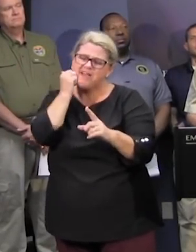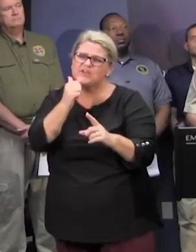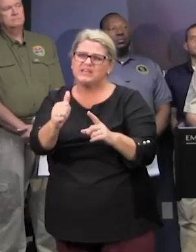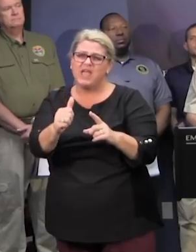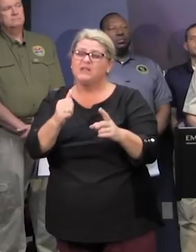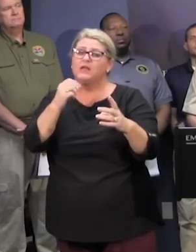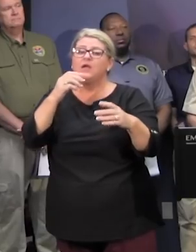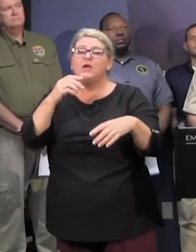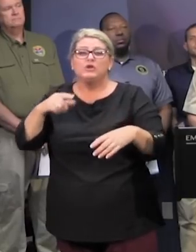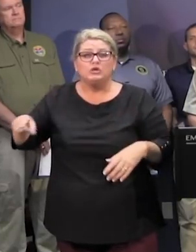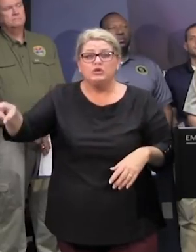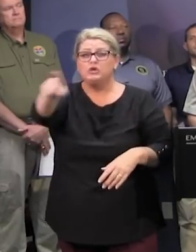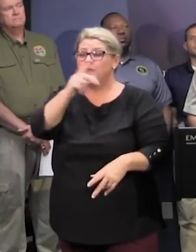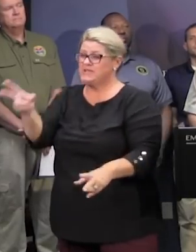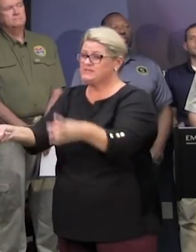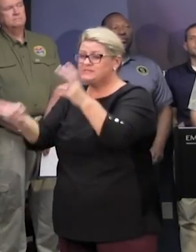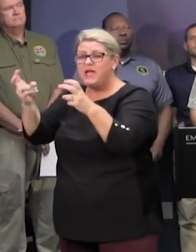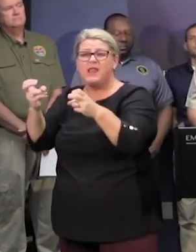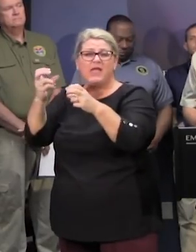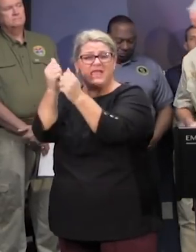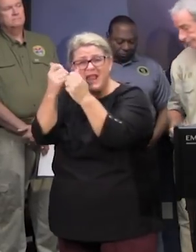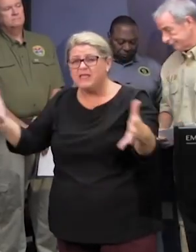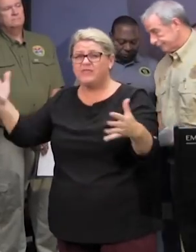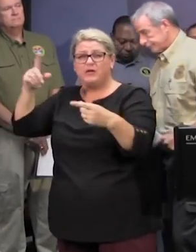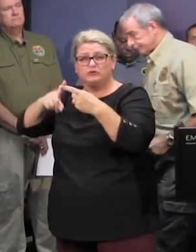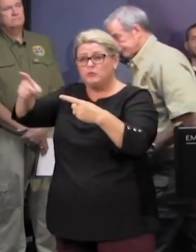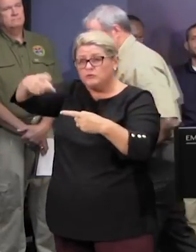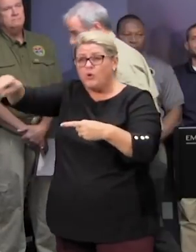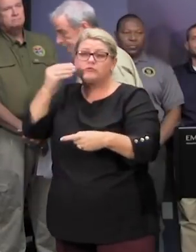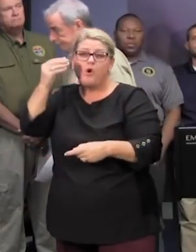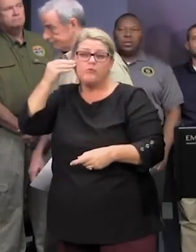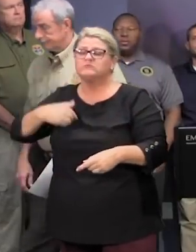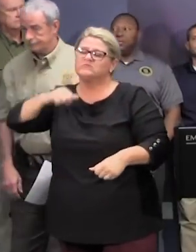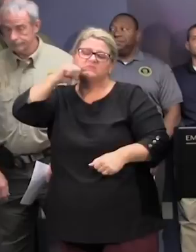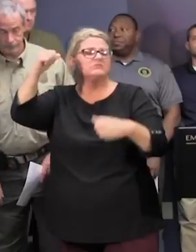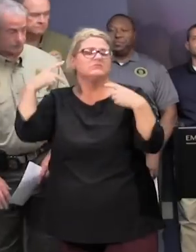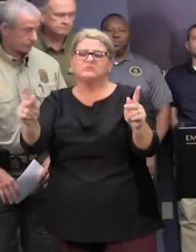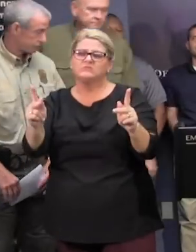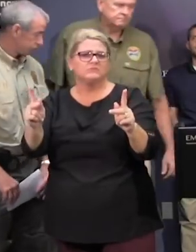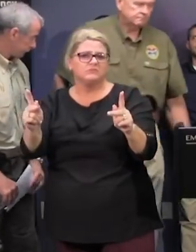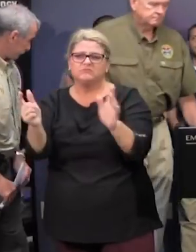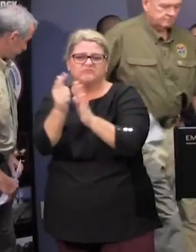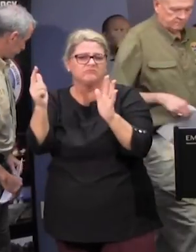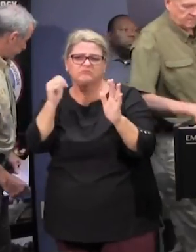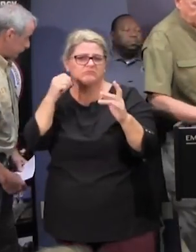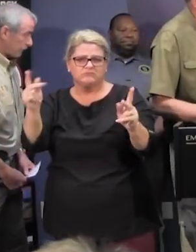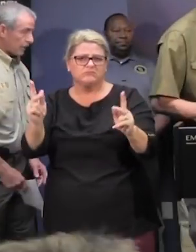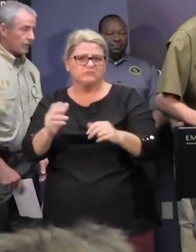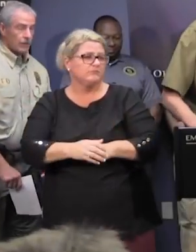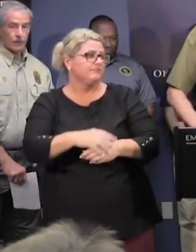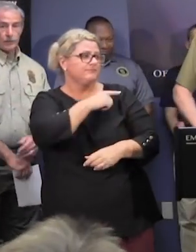criminal activity in these areas will not be tolerated thank you thank you colonel halvin taylor department of natural resources